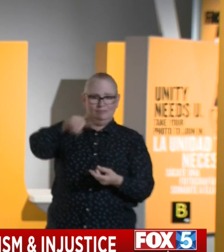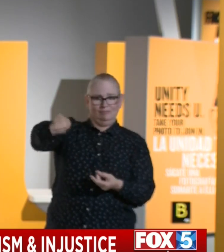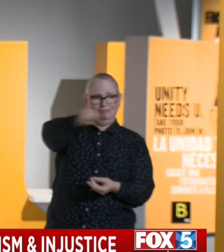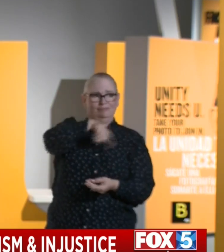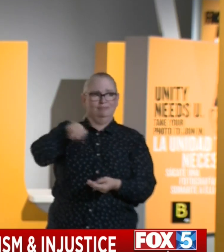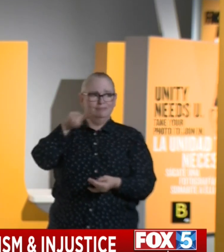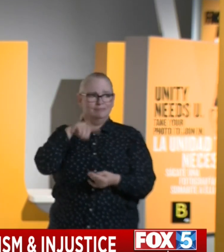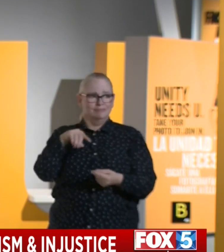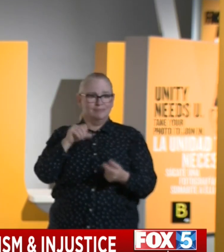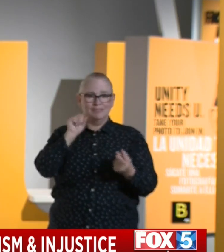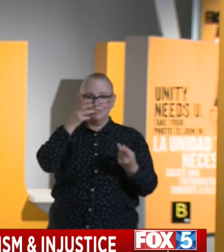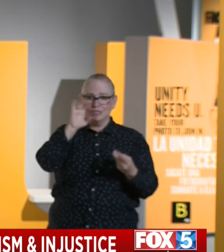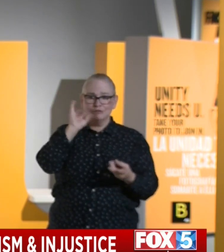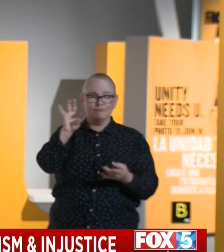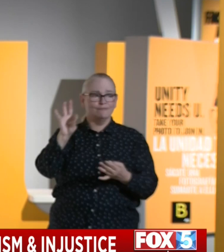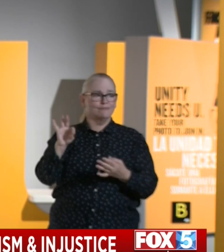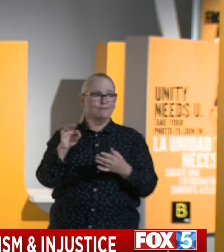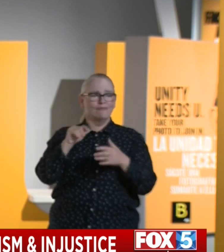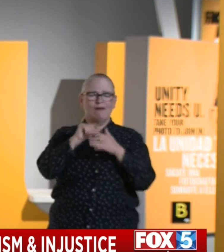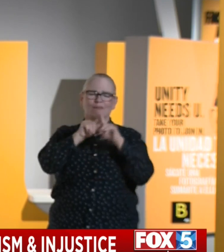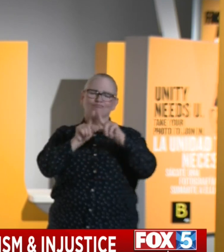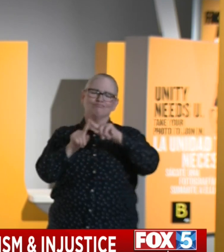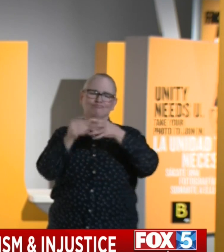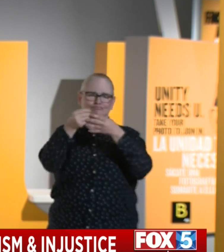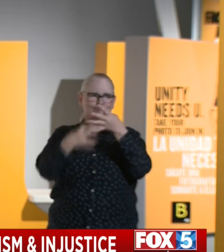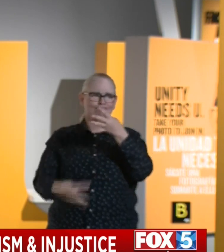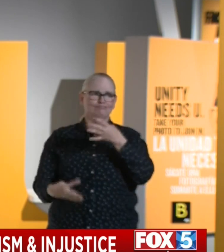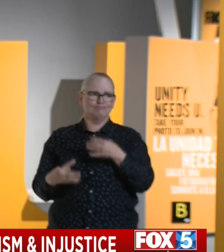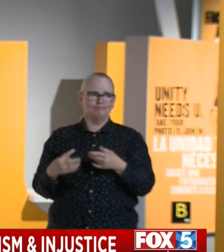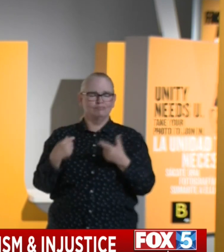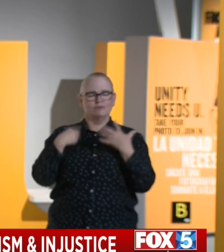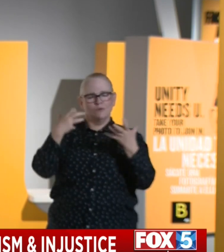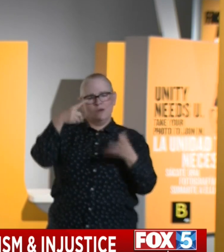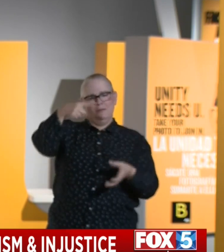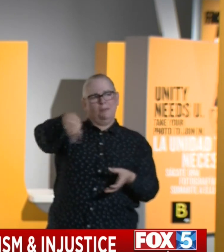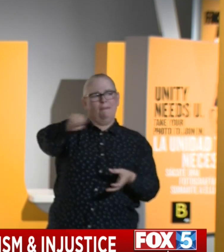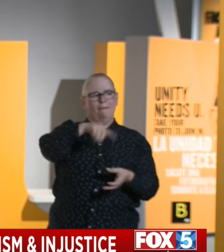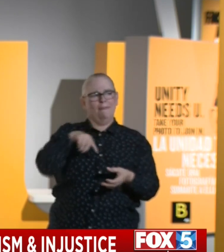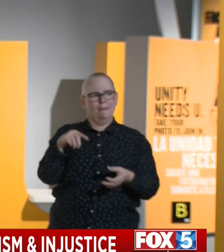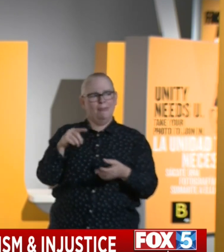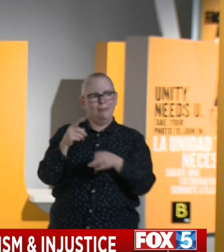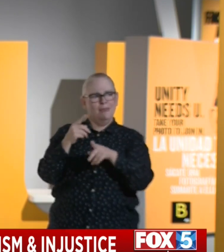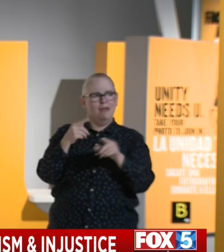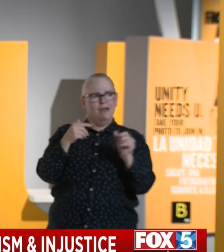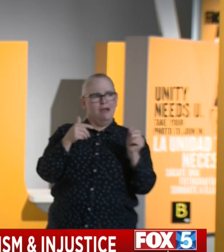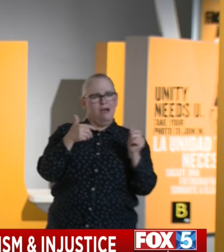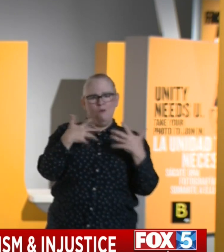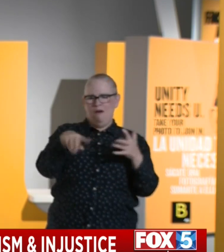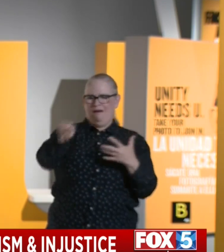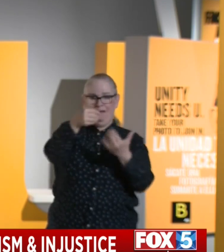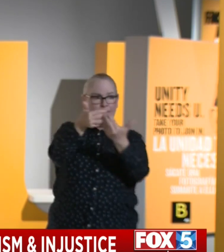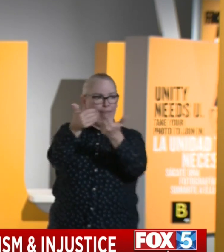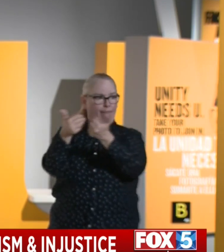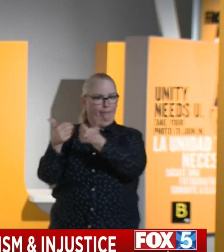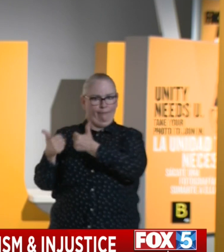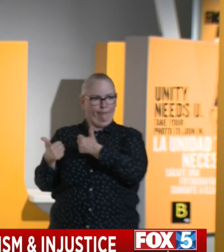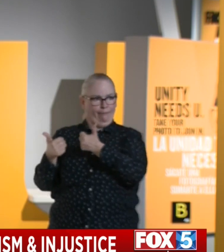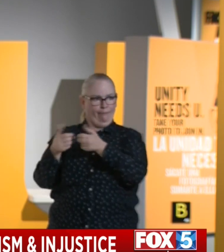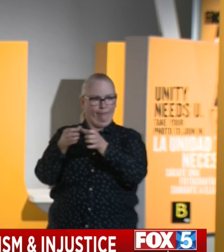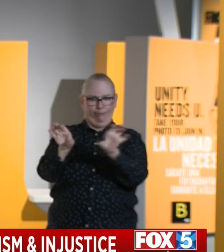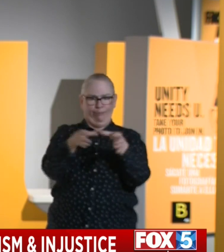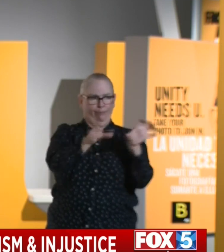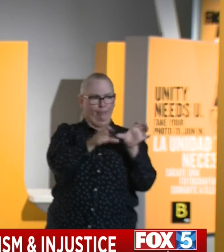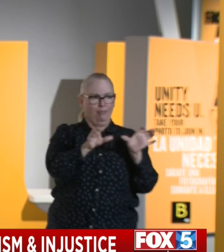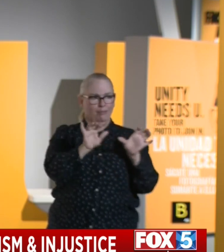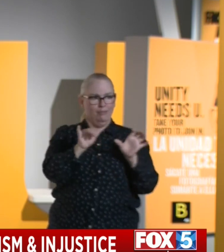as well as members of local law enforcement. So I want to distinguish the principles that we're trying to advance